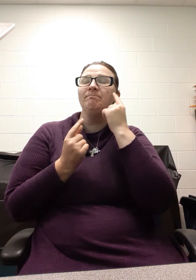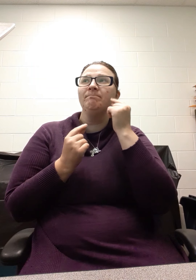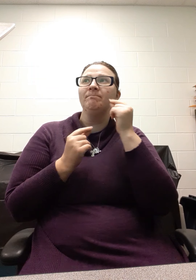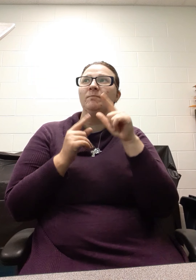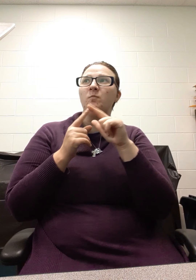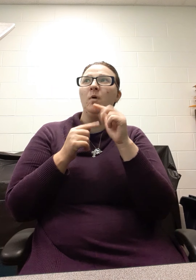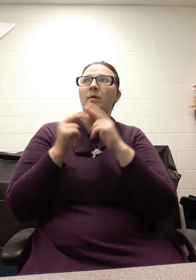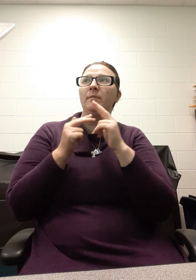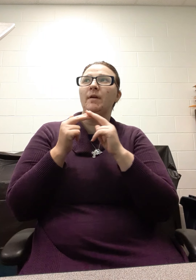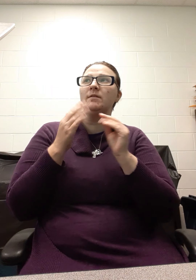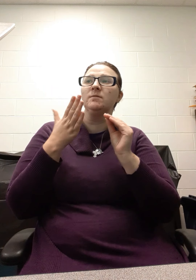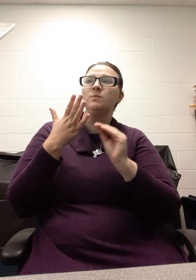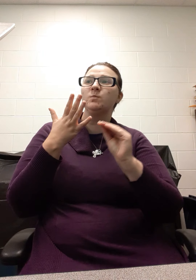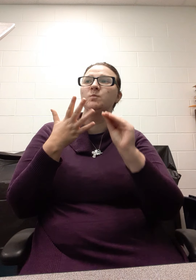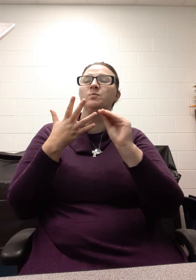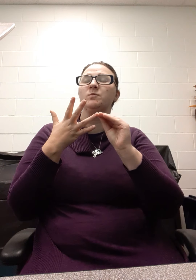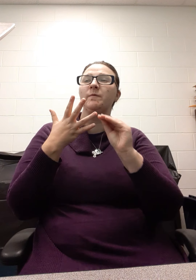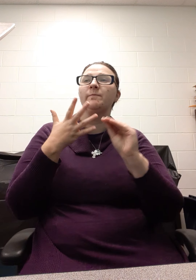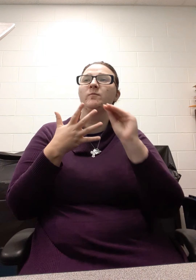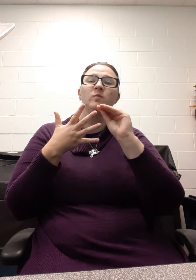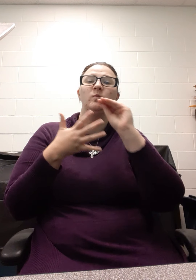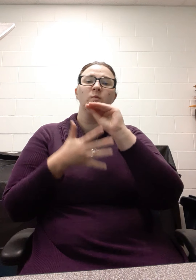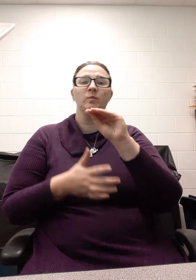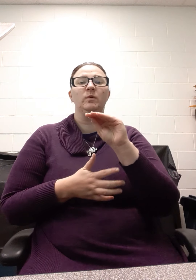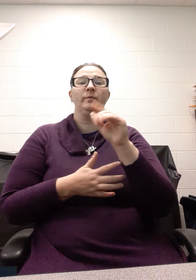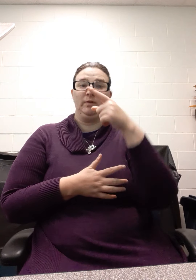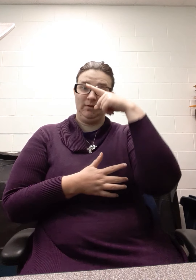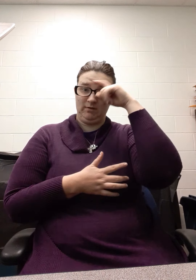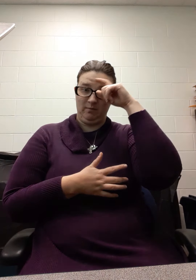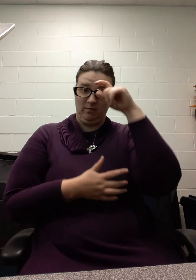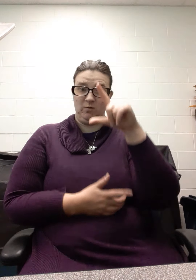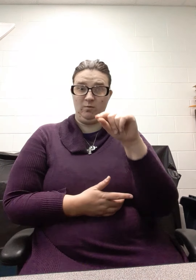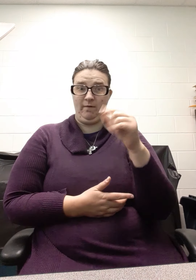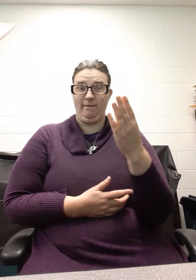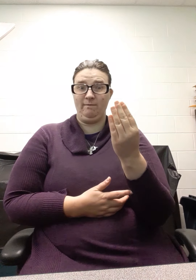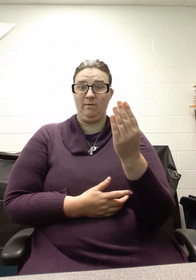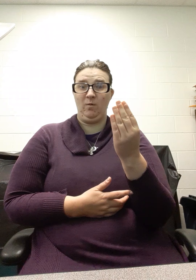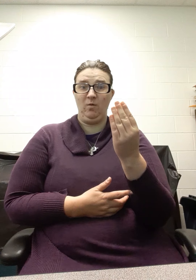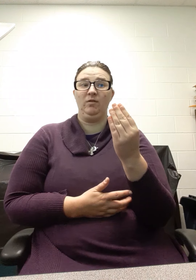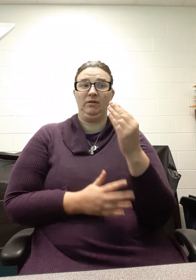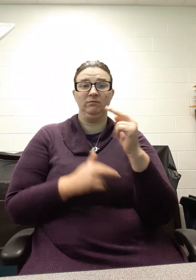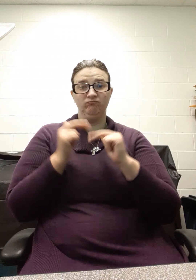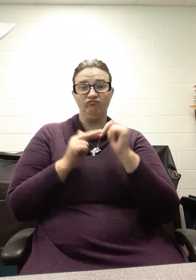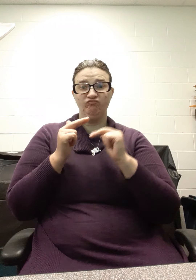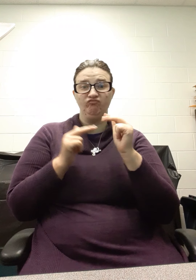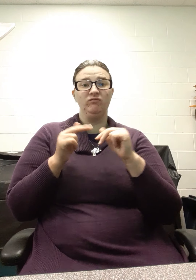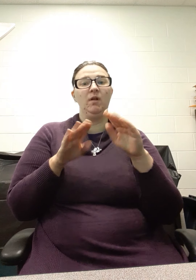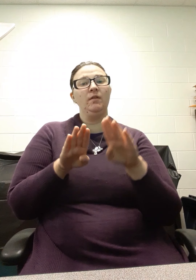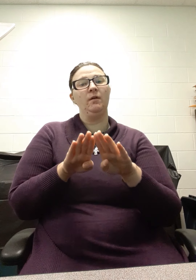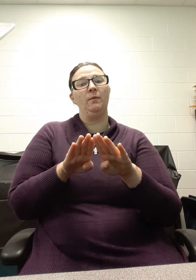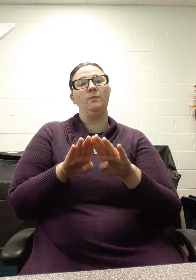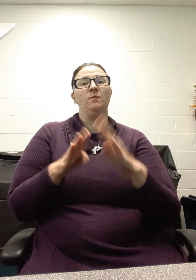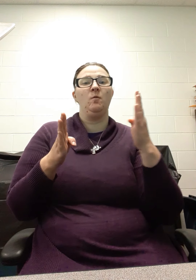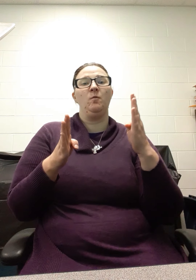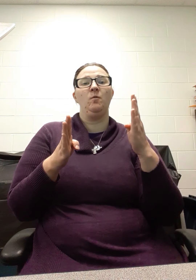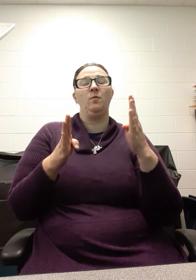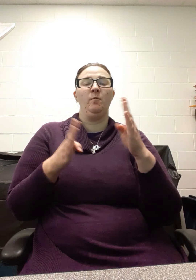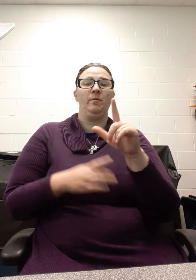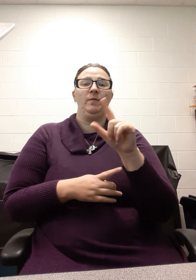summer of 2014, and then we opened the Ark Encounter in July of 2016. Since that time,